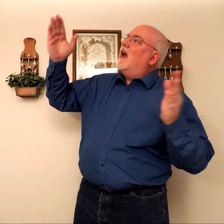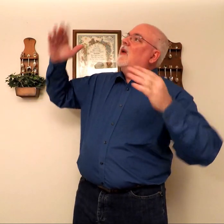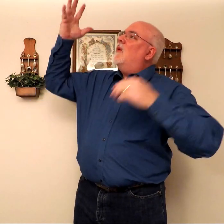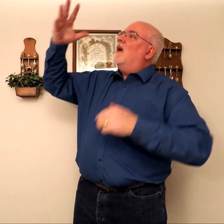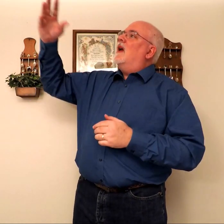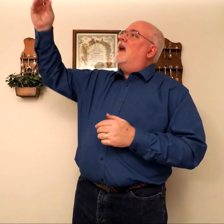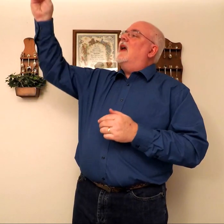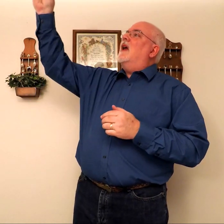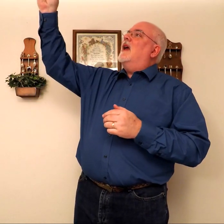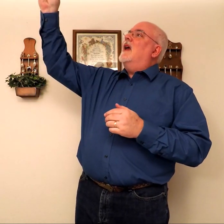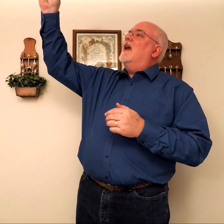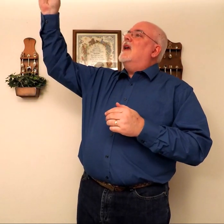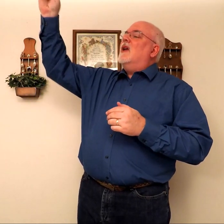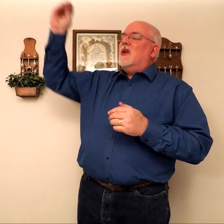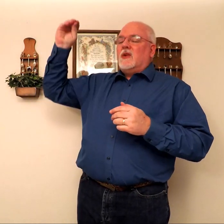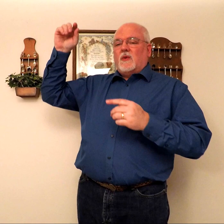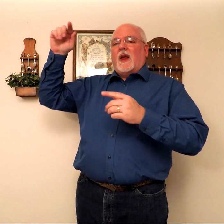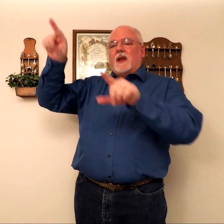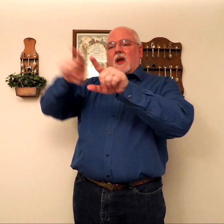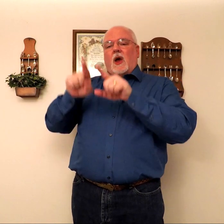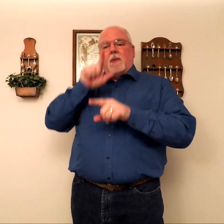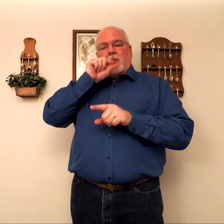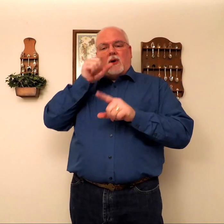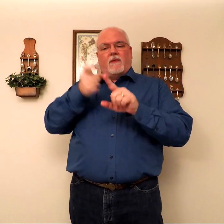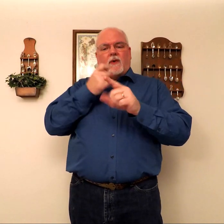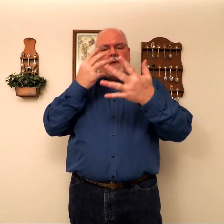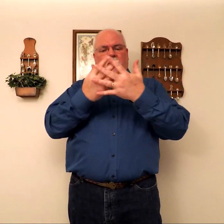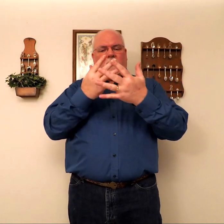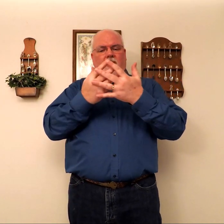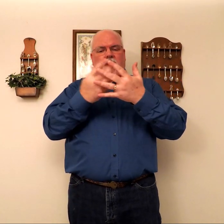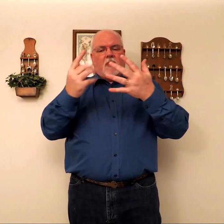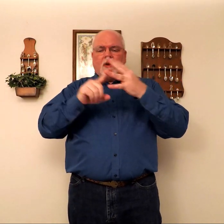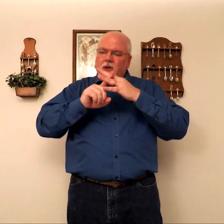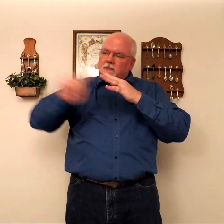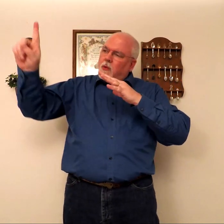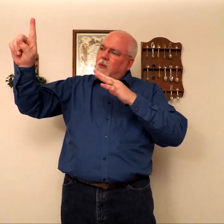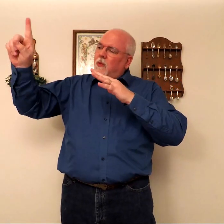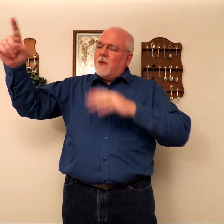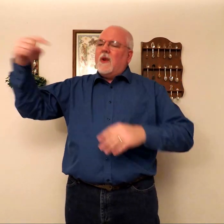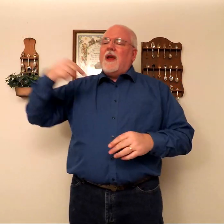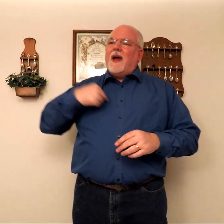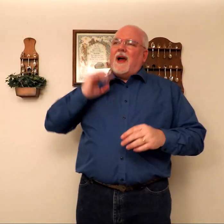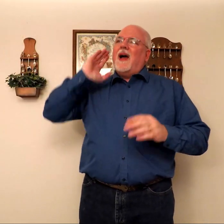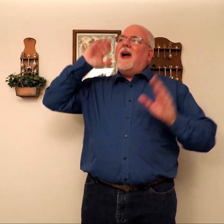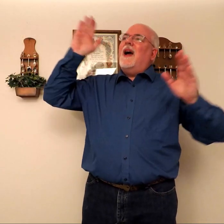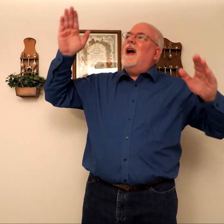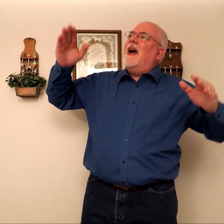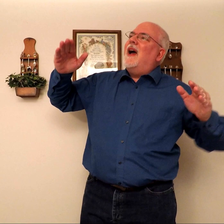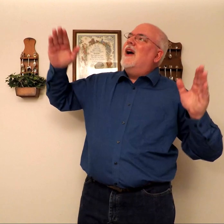away. Like a bird from prison bars has flown, I'll